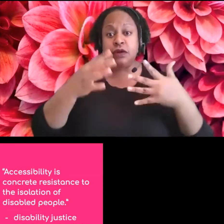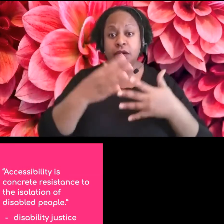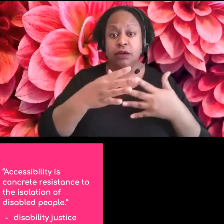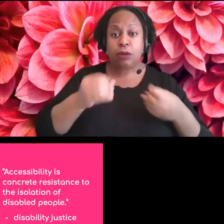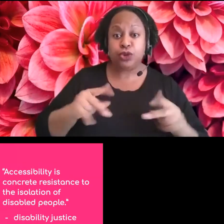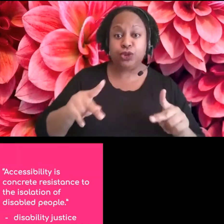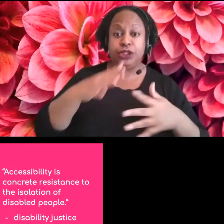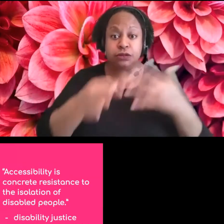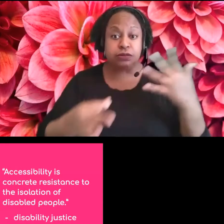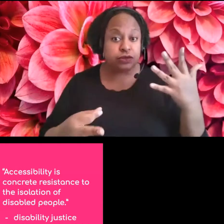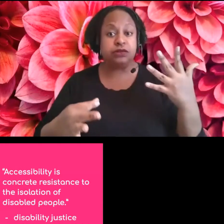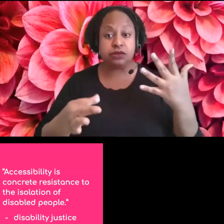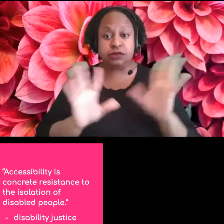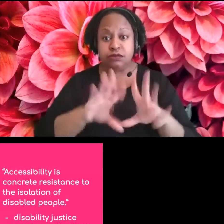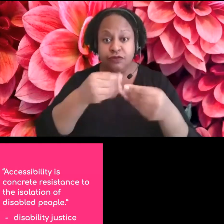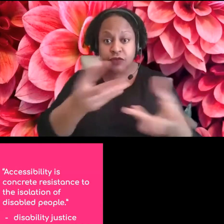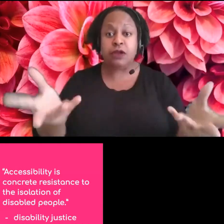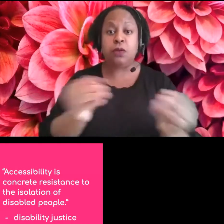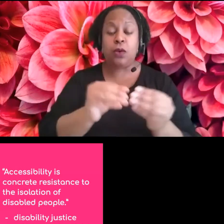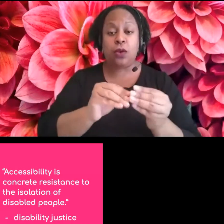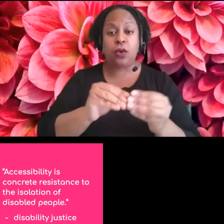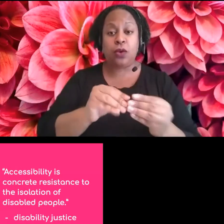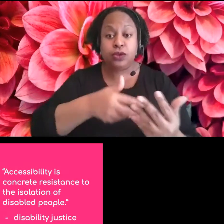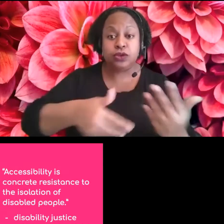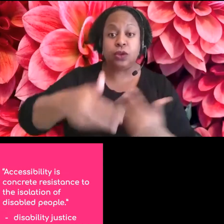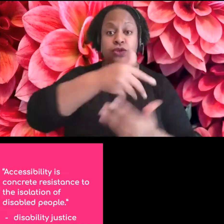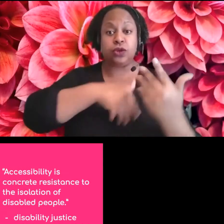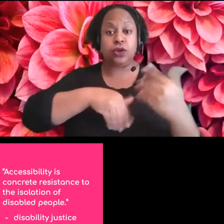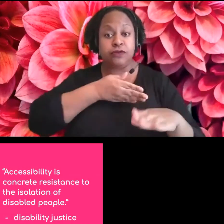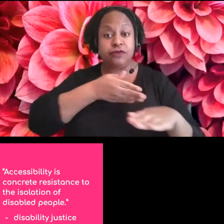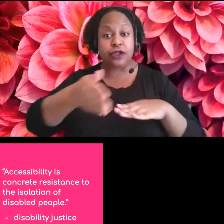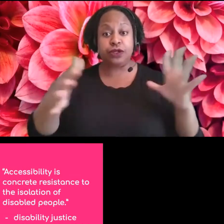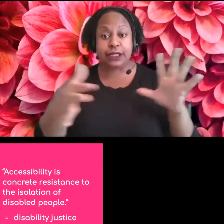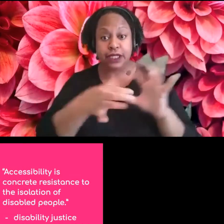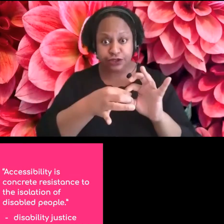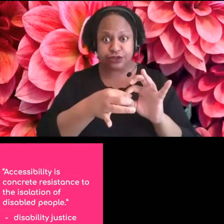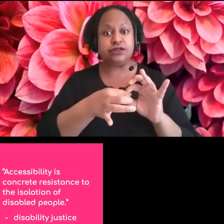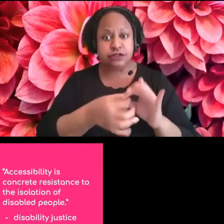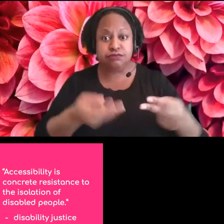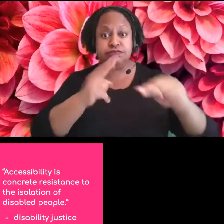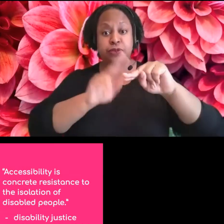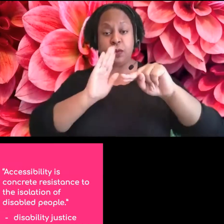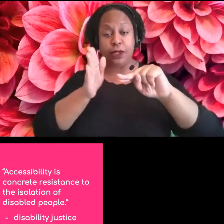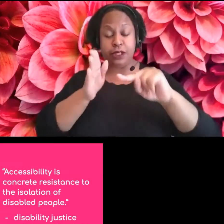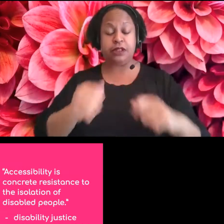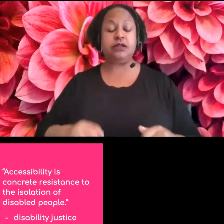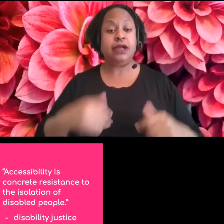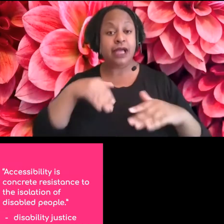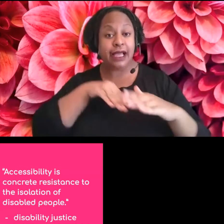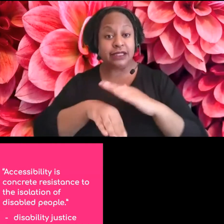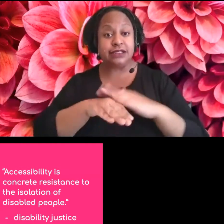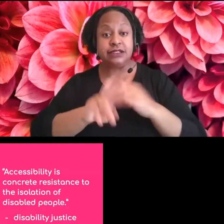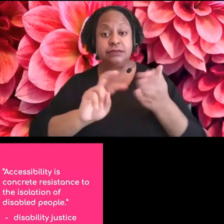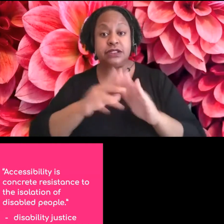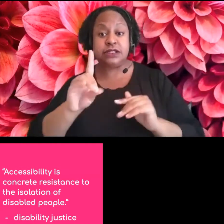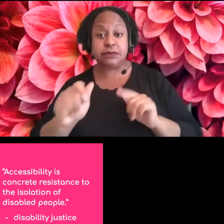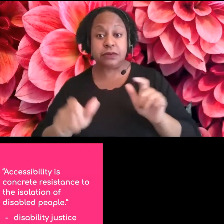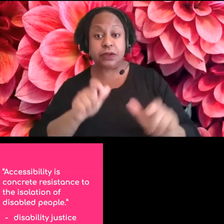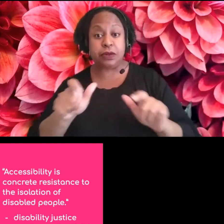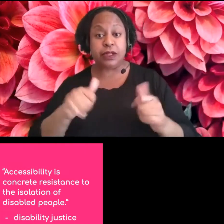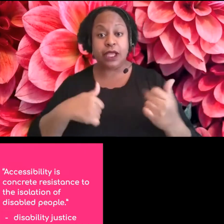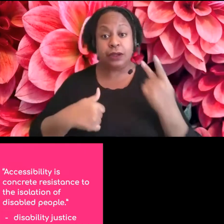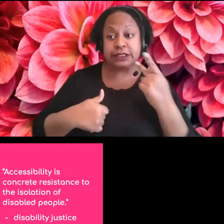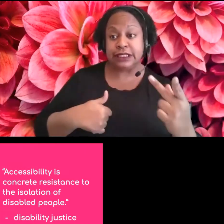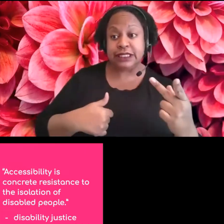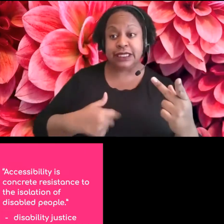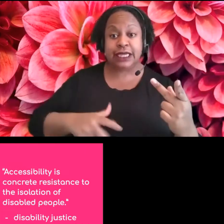the kind of social and professional connections that they can make. Uh, access allows disabled people to be seen, heard,